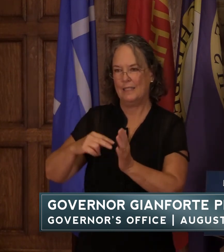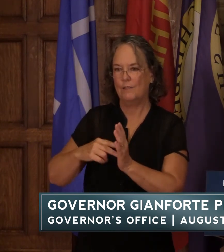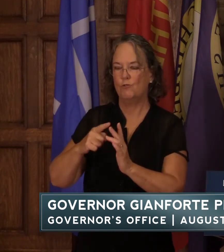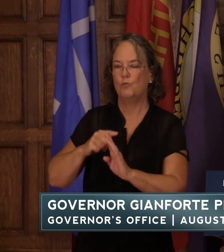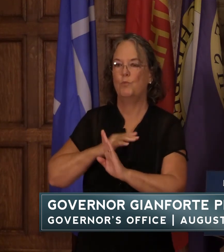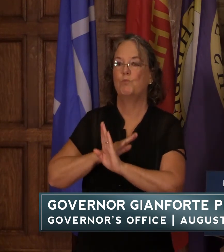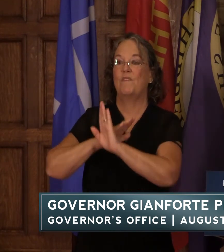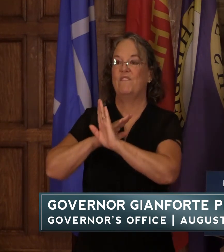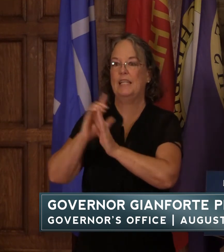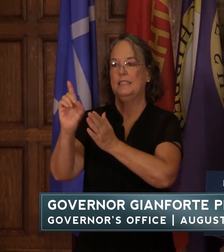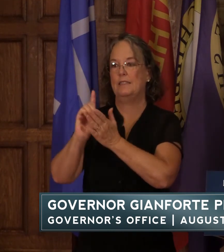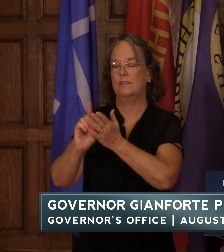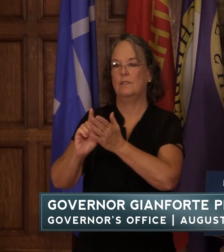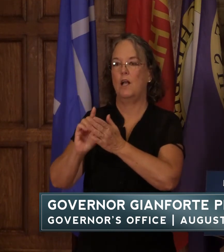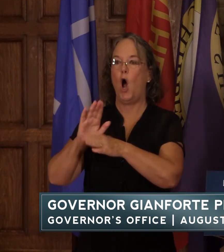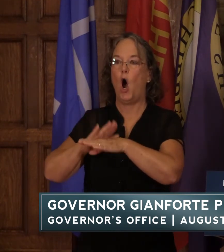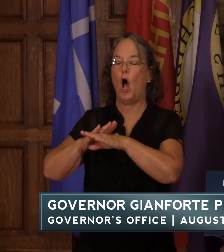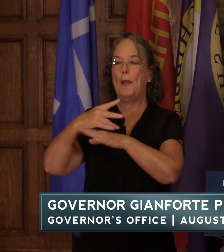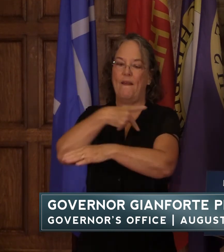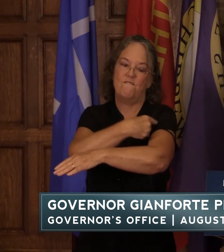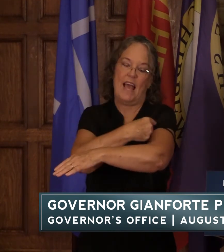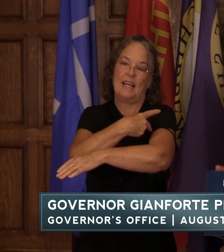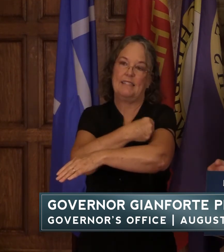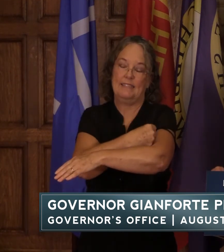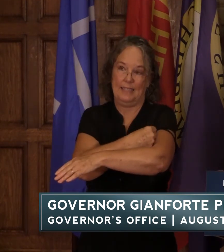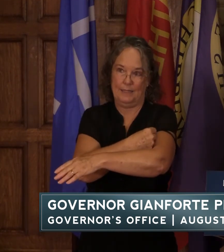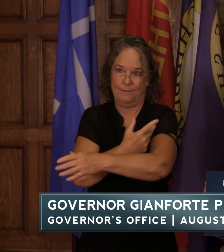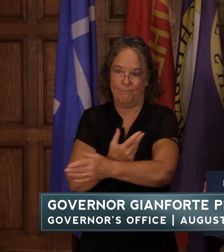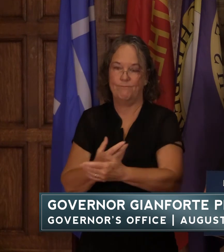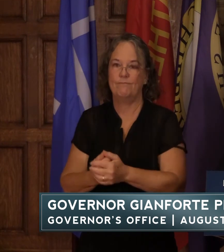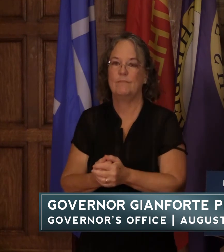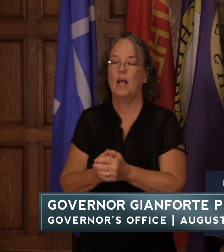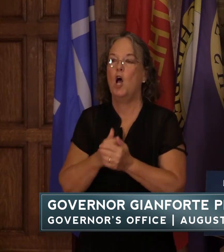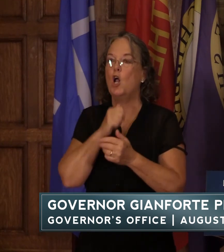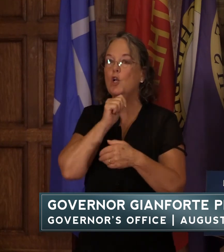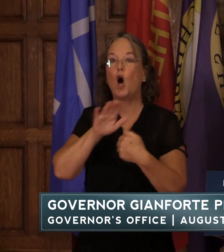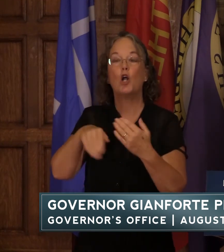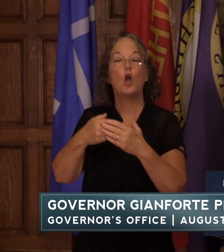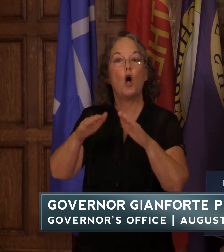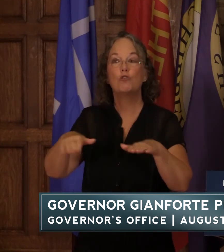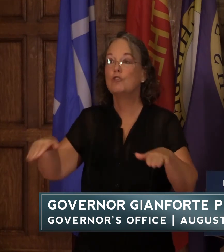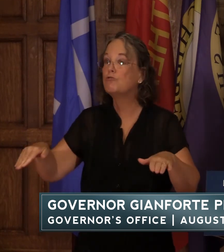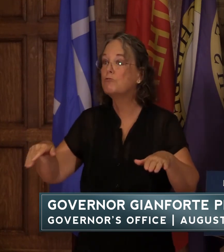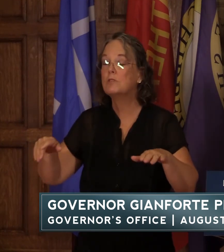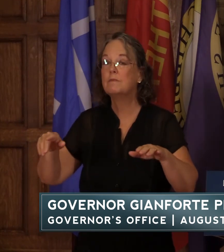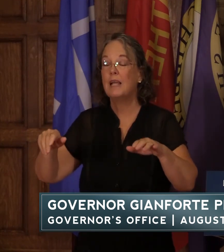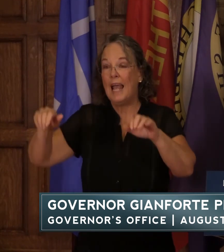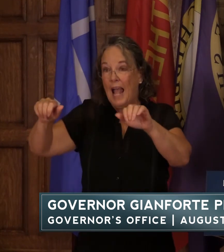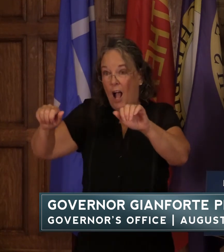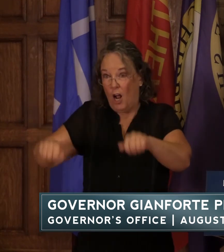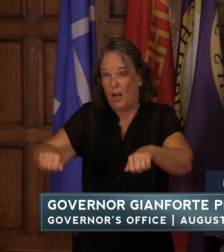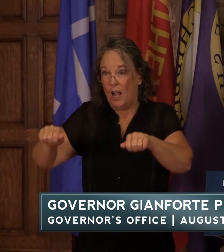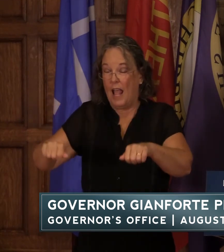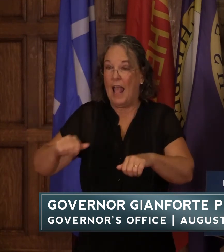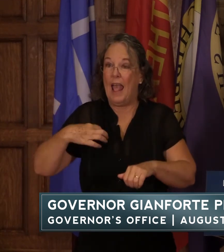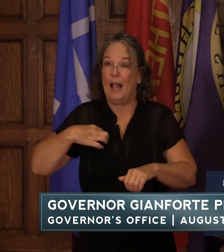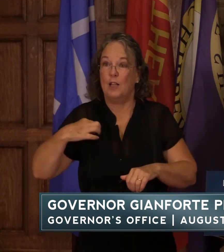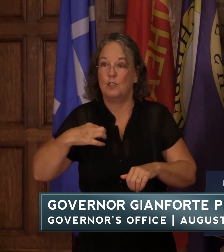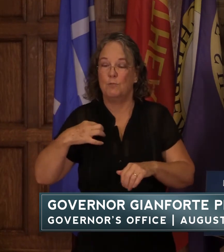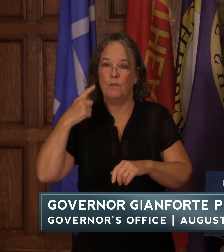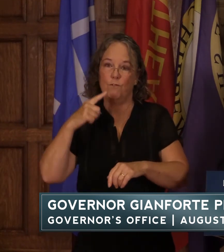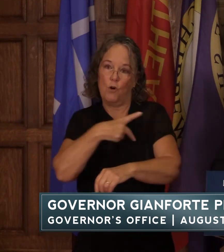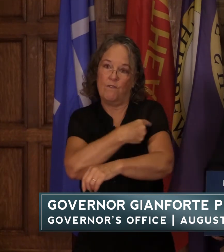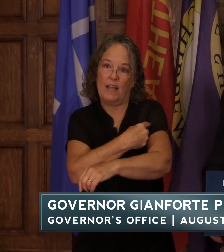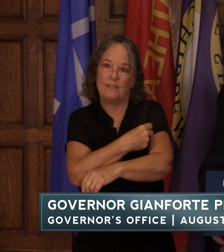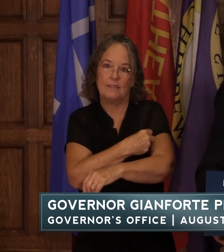discrimination based on vaccine status um again not all children are eligible to be vaccinated but the data shows